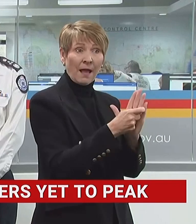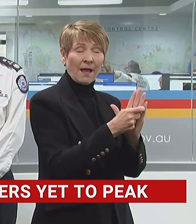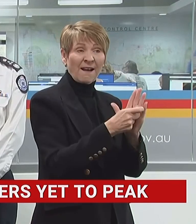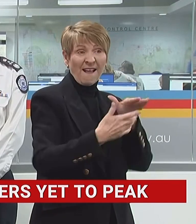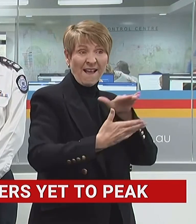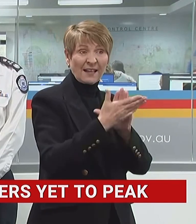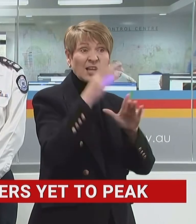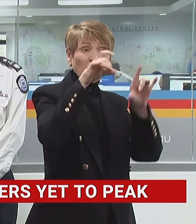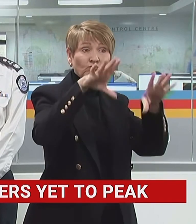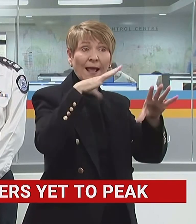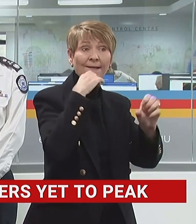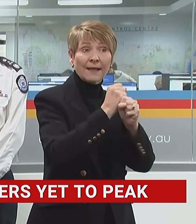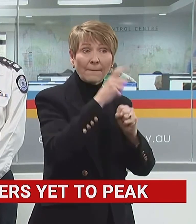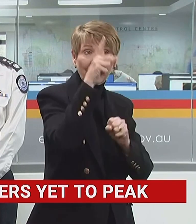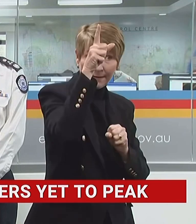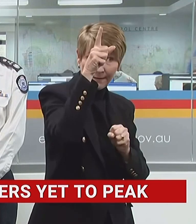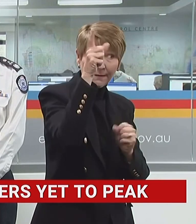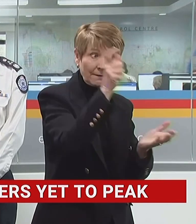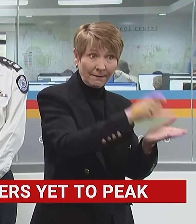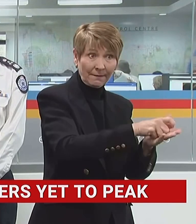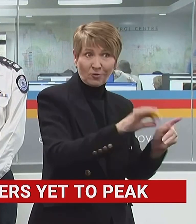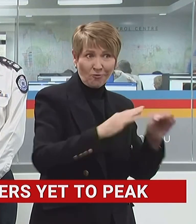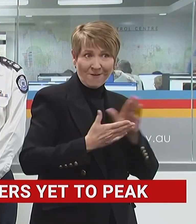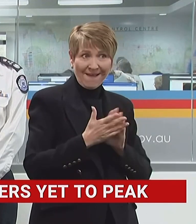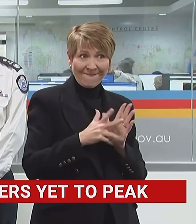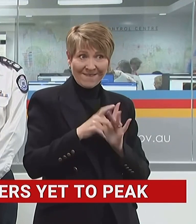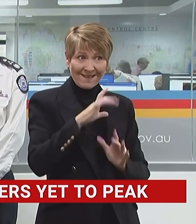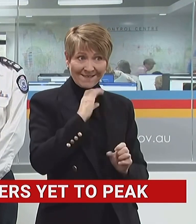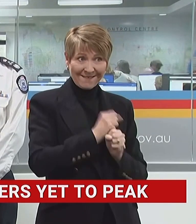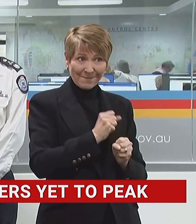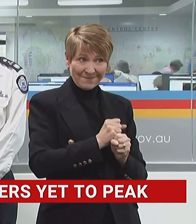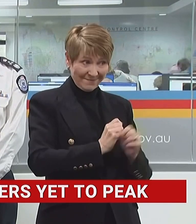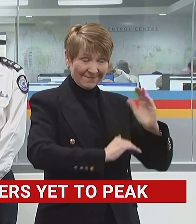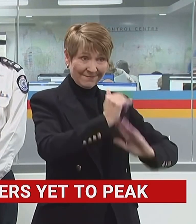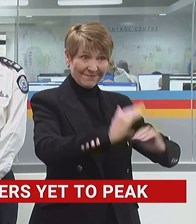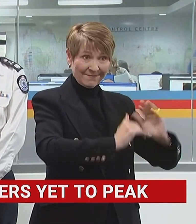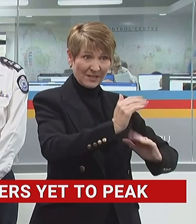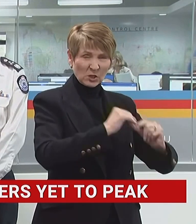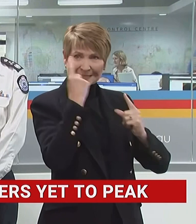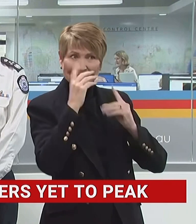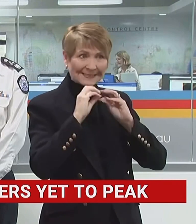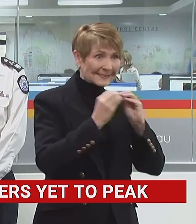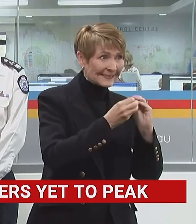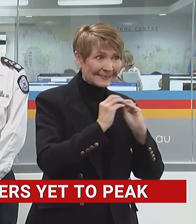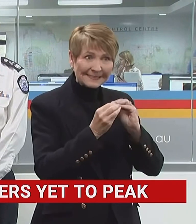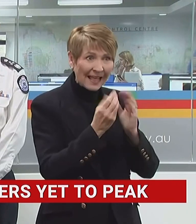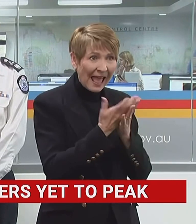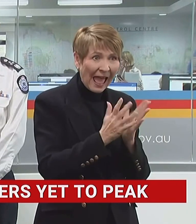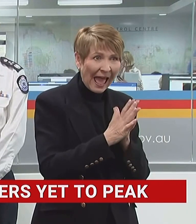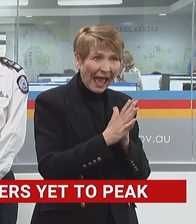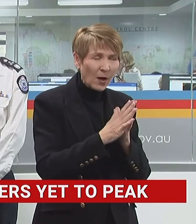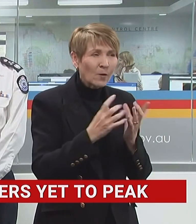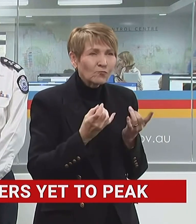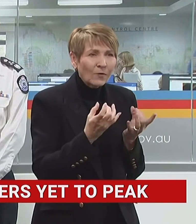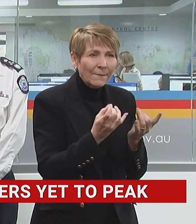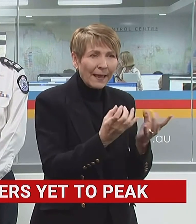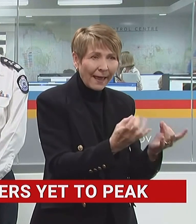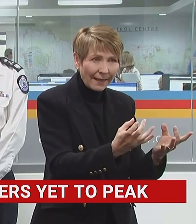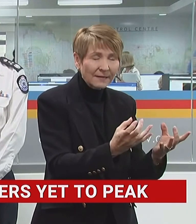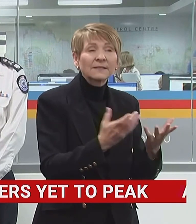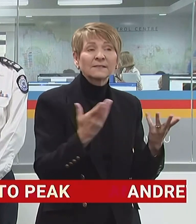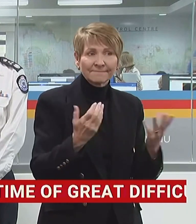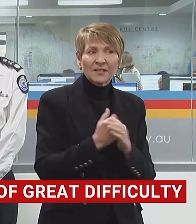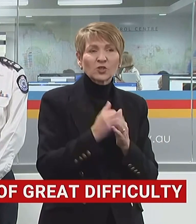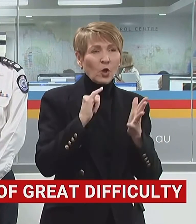the different contractors, the different people we'll need to provide services. But we think, and particularly when you hear Tim take you through some of the